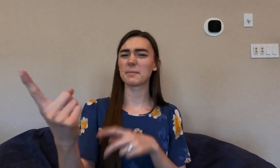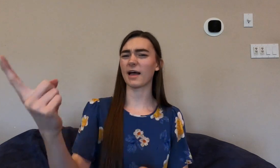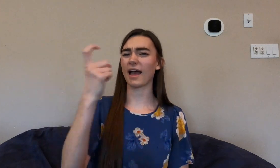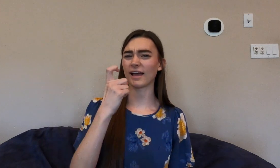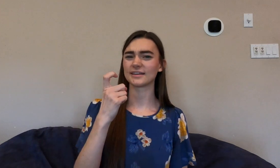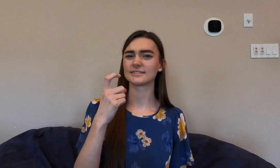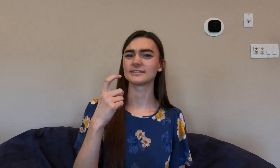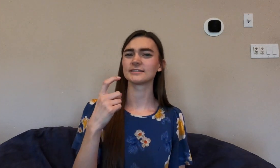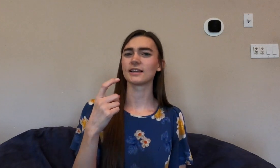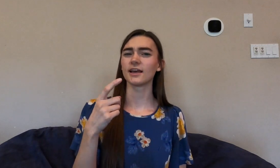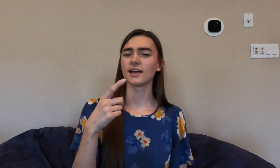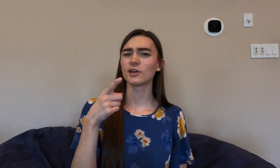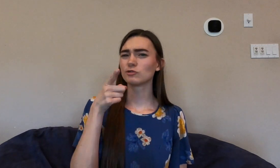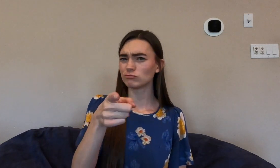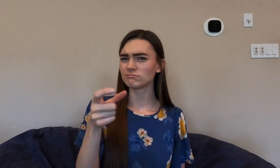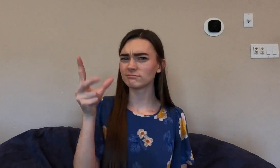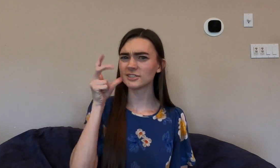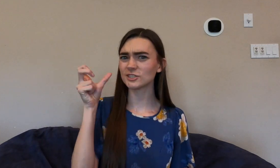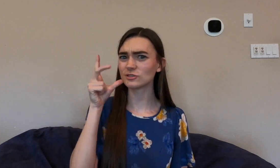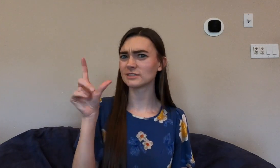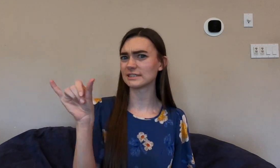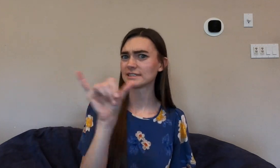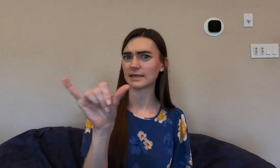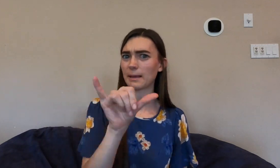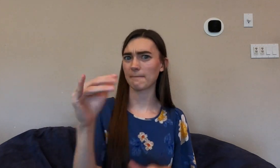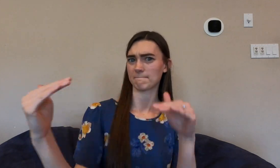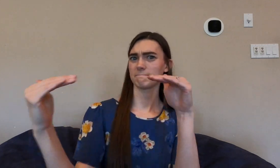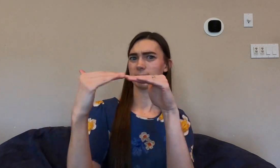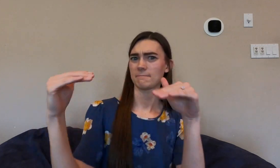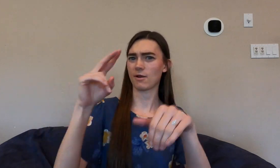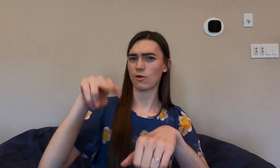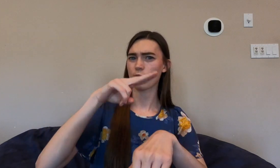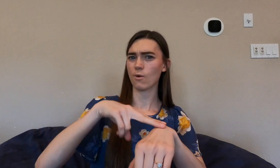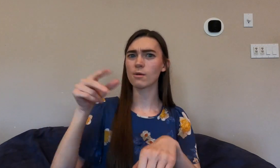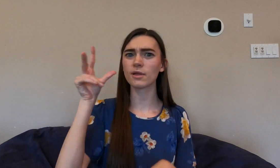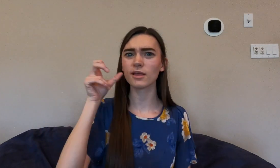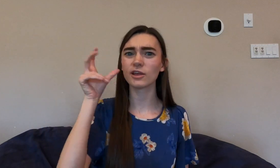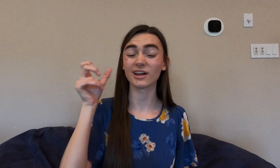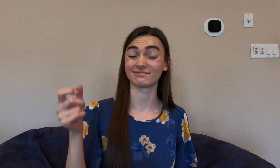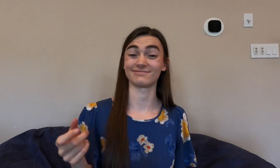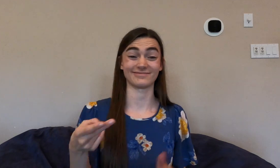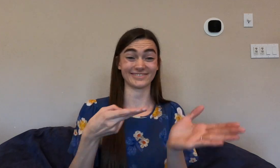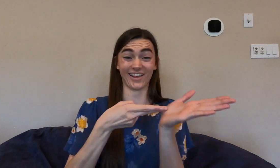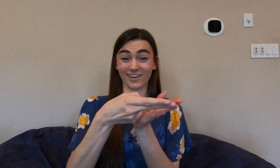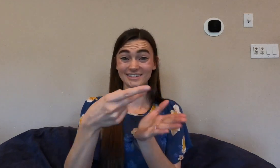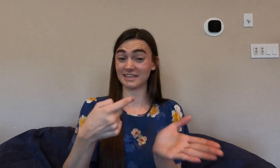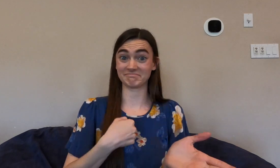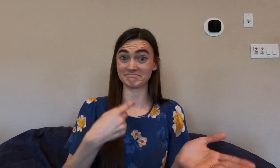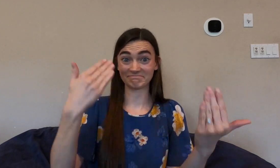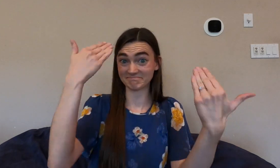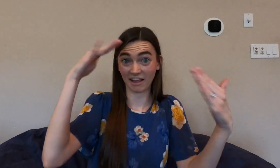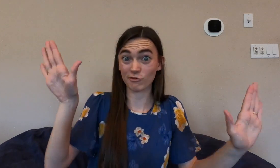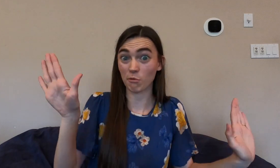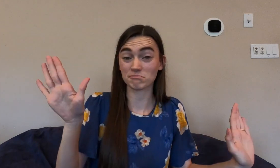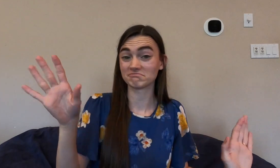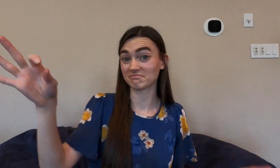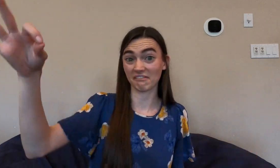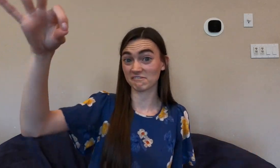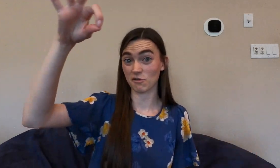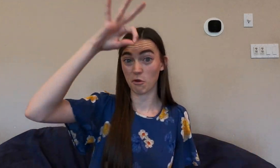People ask do you hear the same as a normal hearing person? Honestly I don't know.